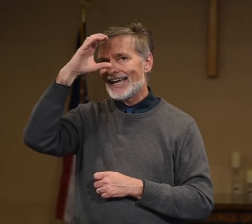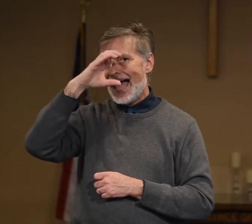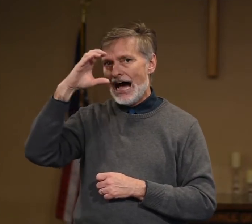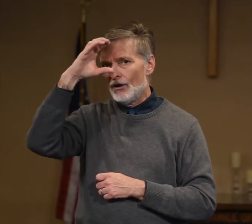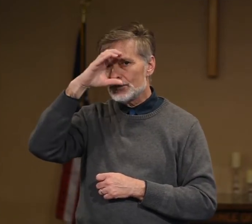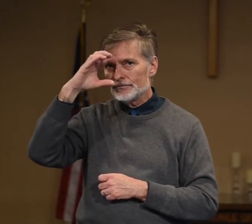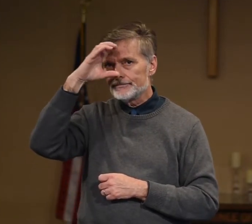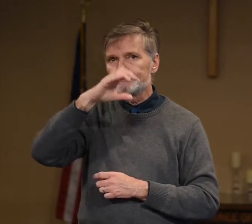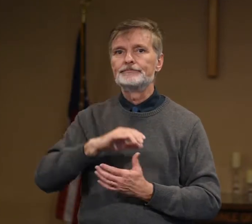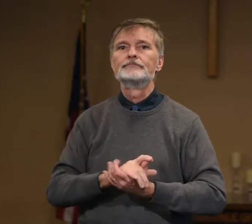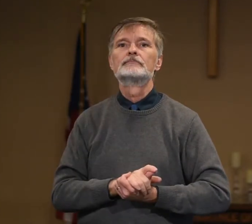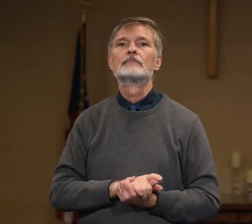out.